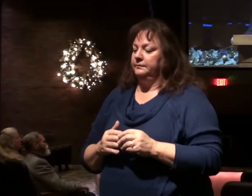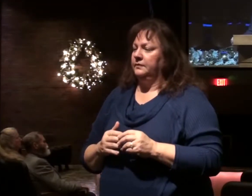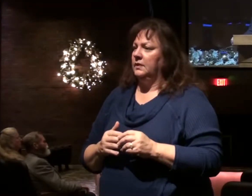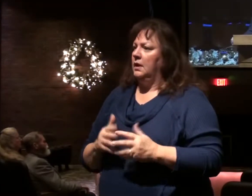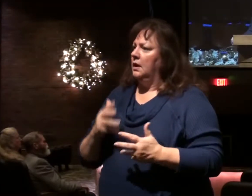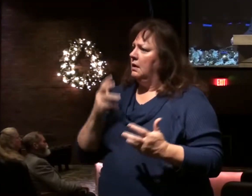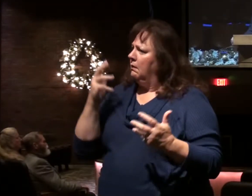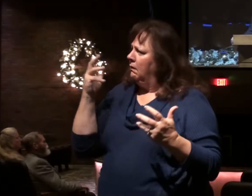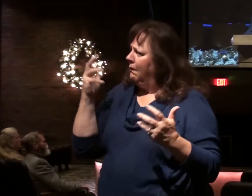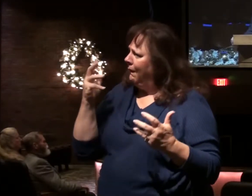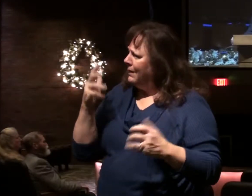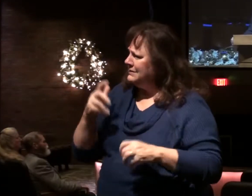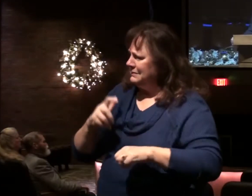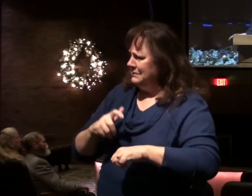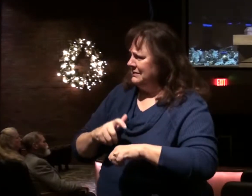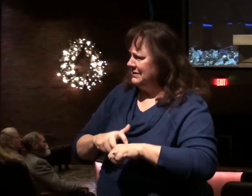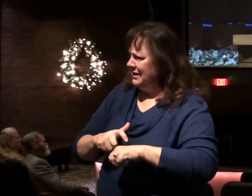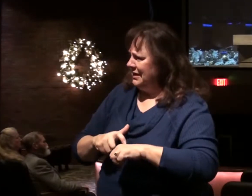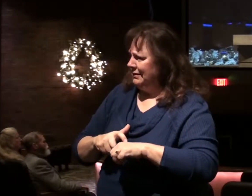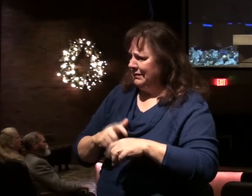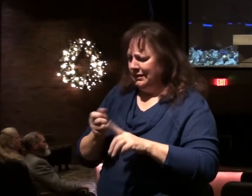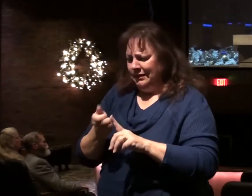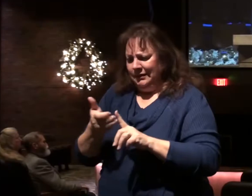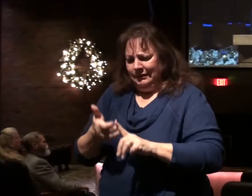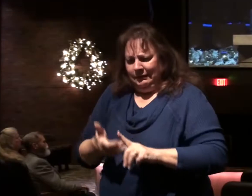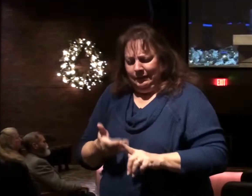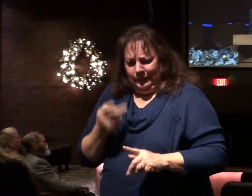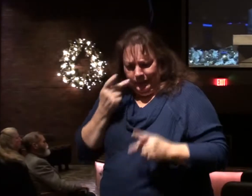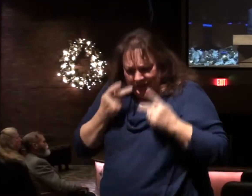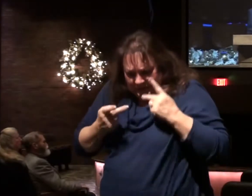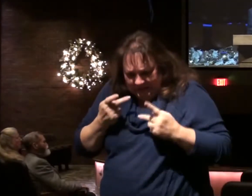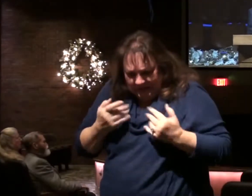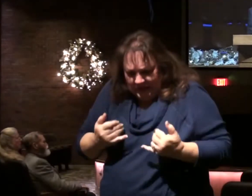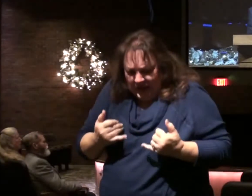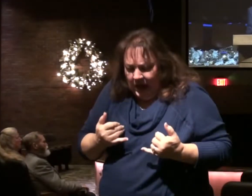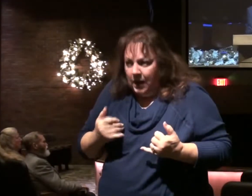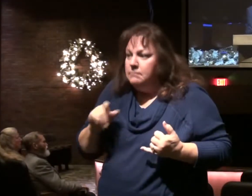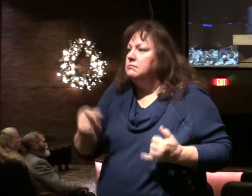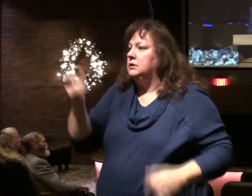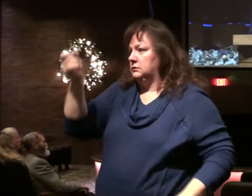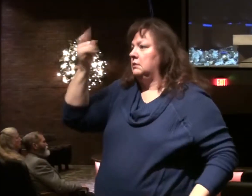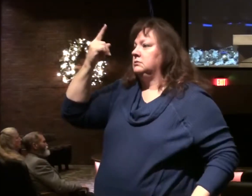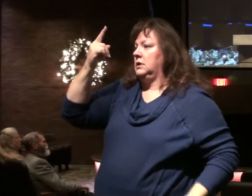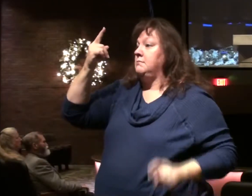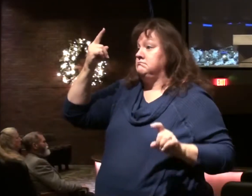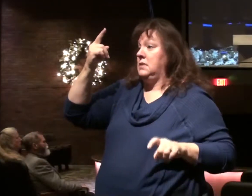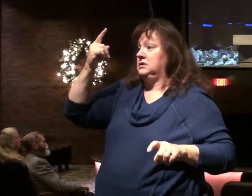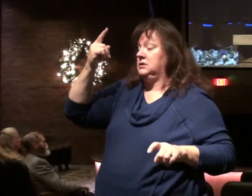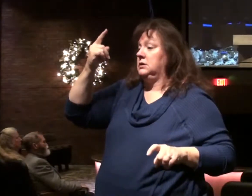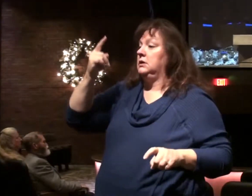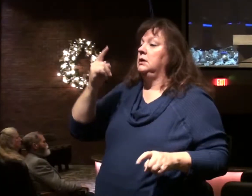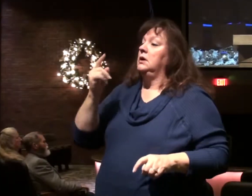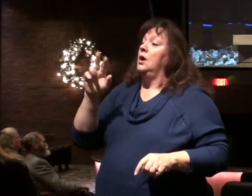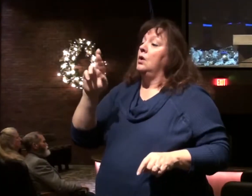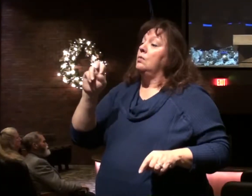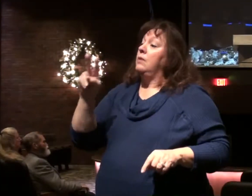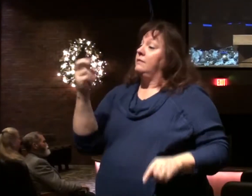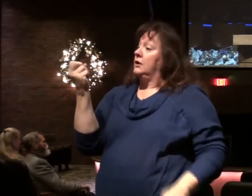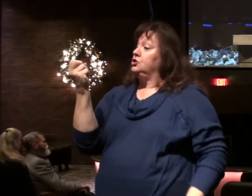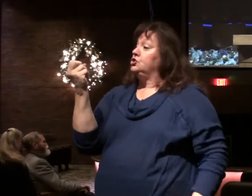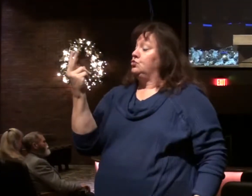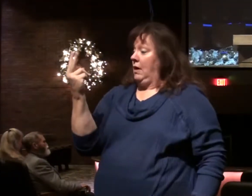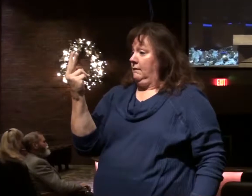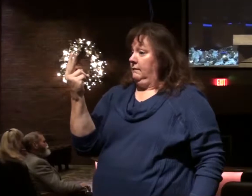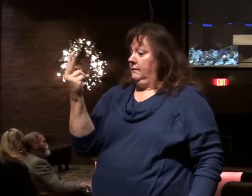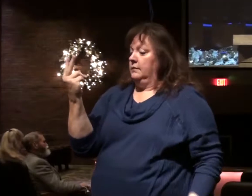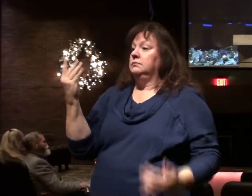Awesome time. Details are being revealed here that we need to know. Chapter 12 of Revelation,